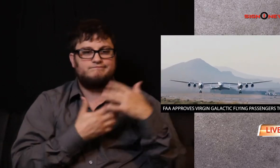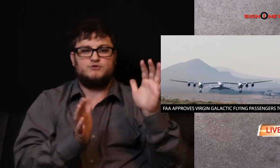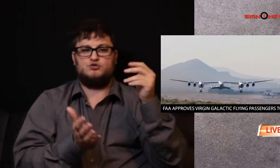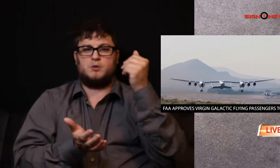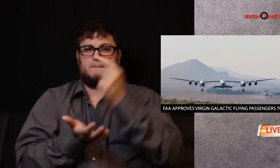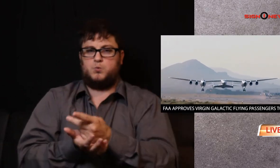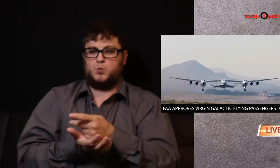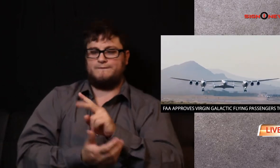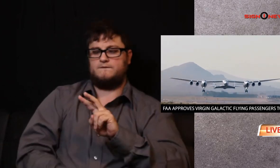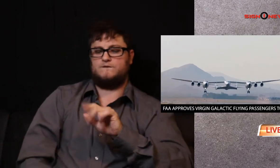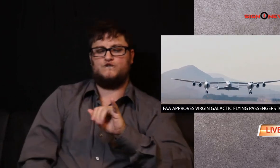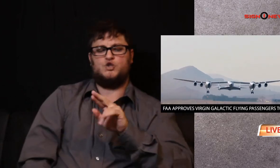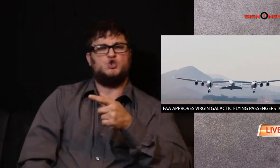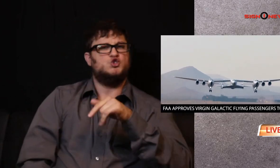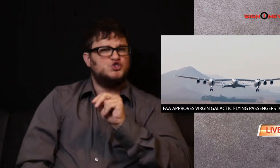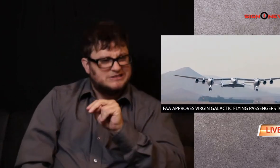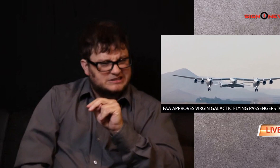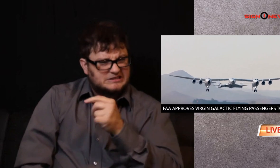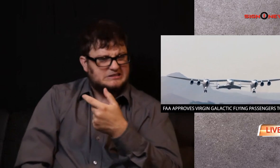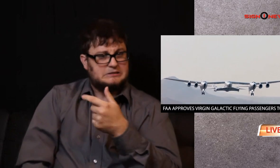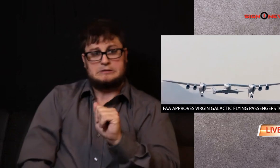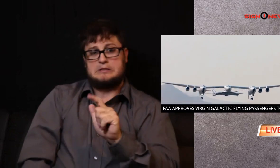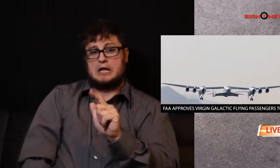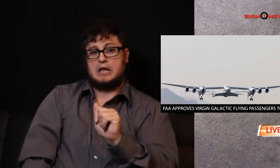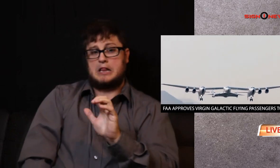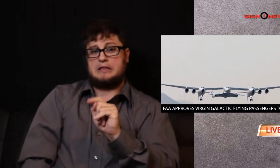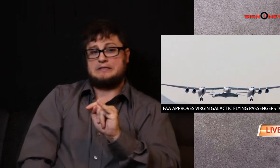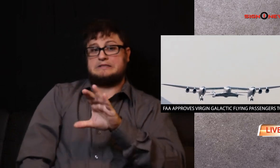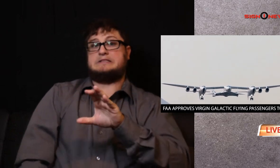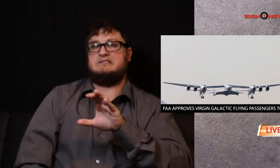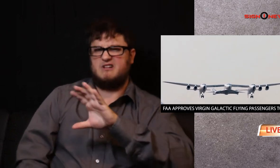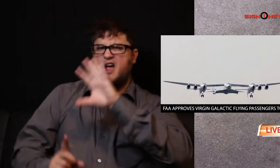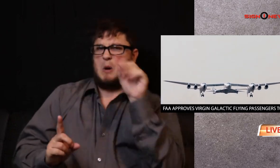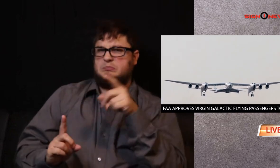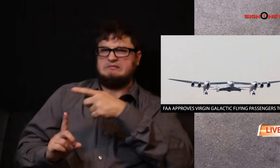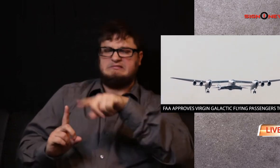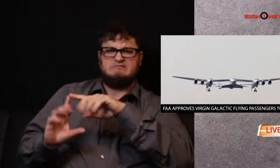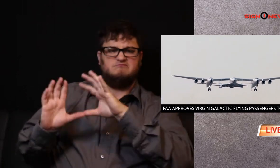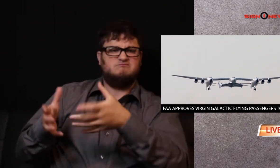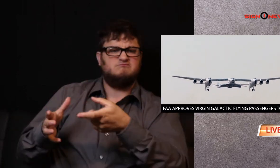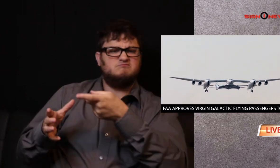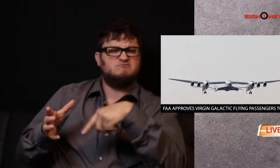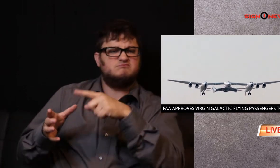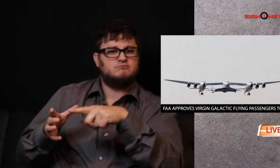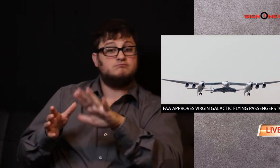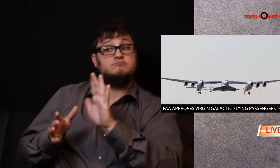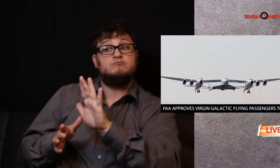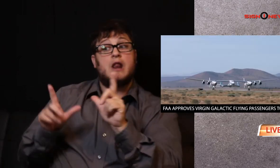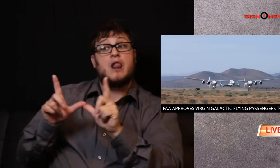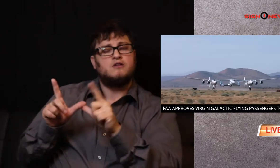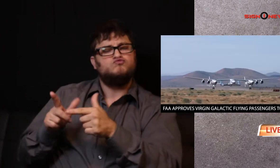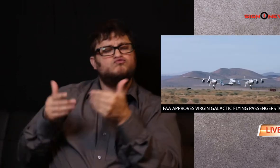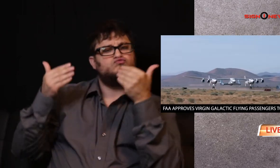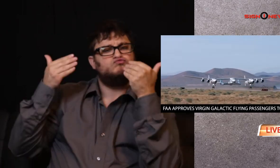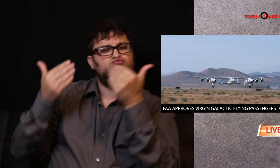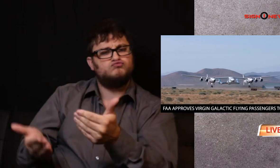The Federal Aviation Administration, the FAA, has green-lighted Virgin Galactic's license